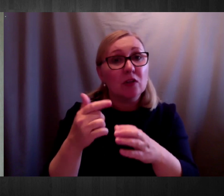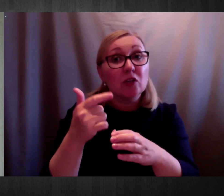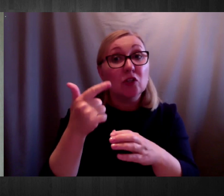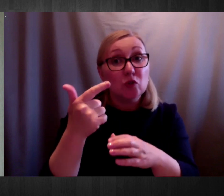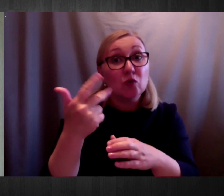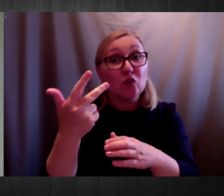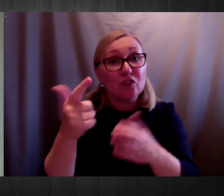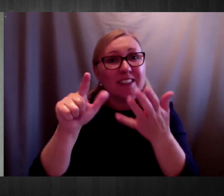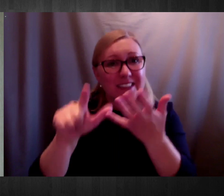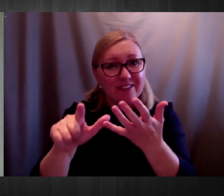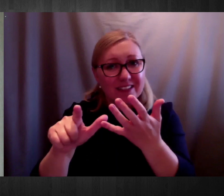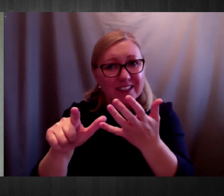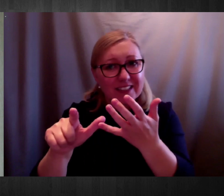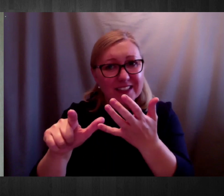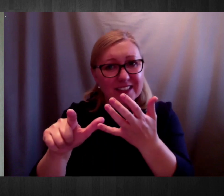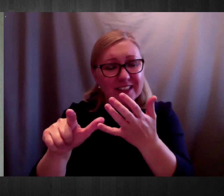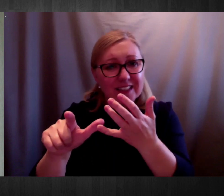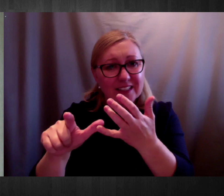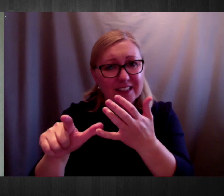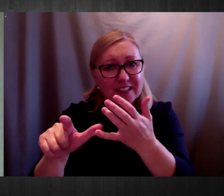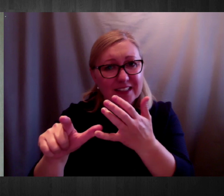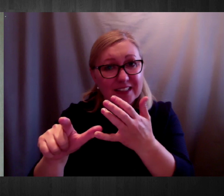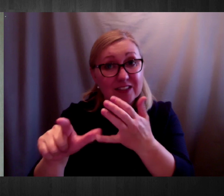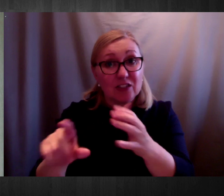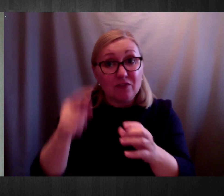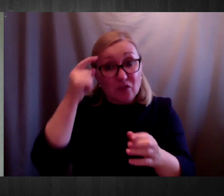2020 compared to February 2019.